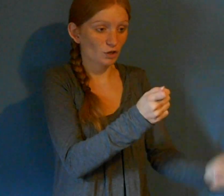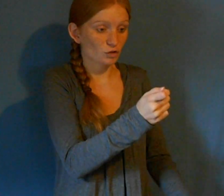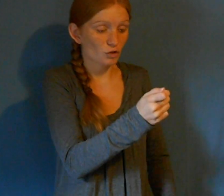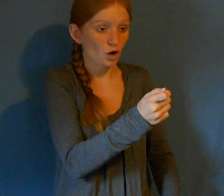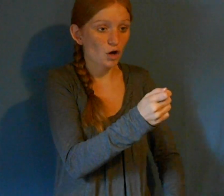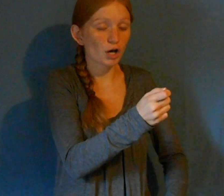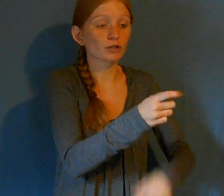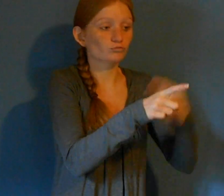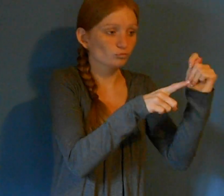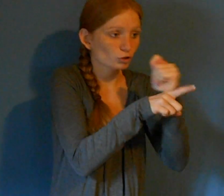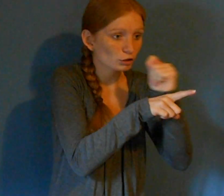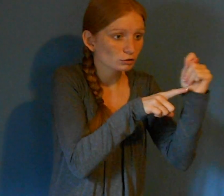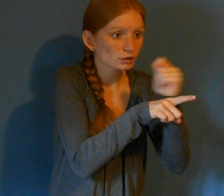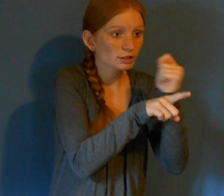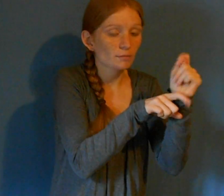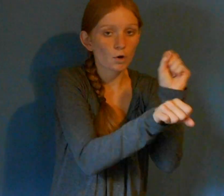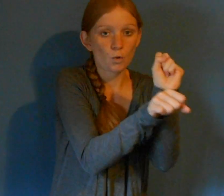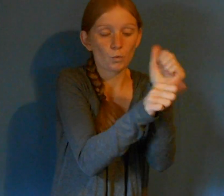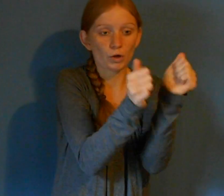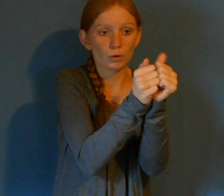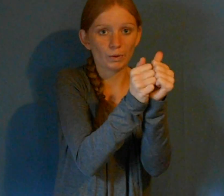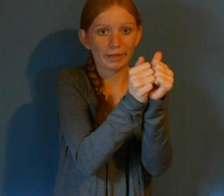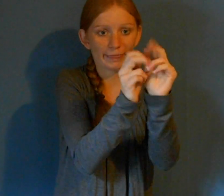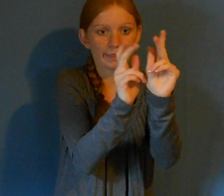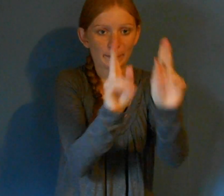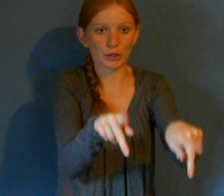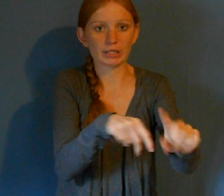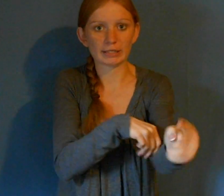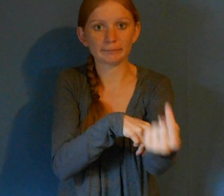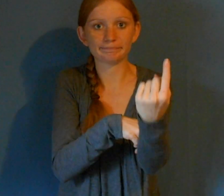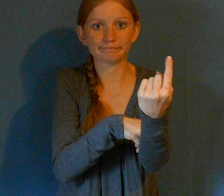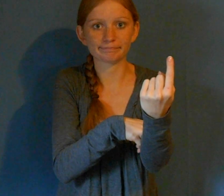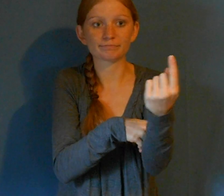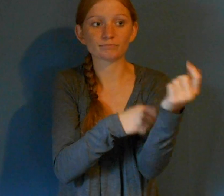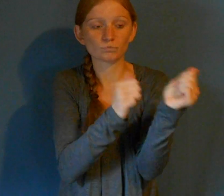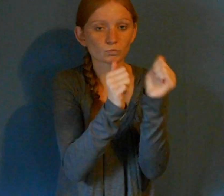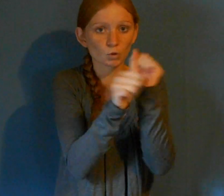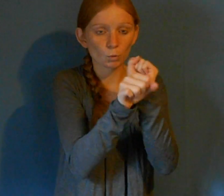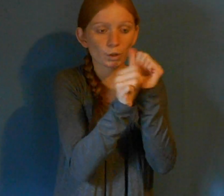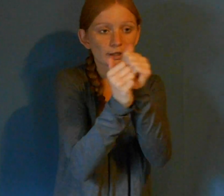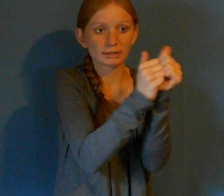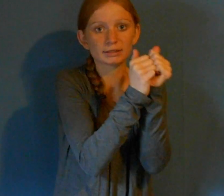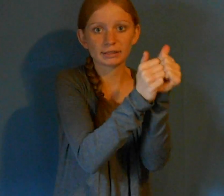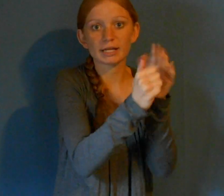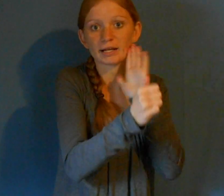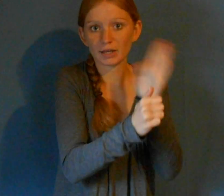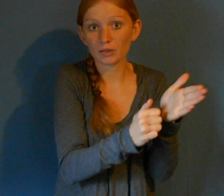person treat the dog. They'll work hand-in-hand together. basically the dog and the person in prison can benefit.